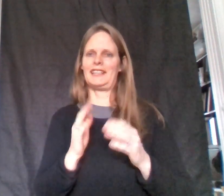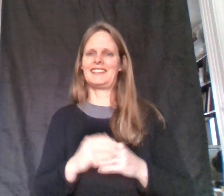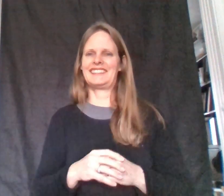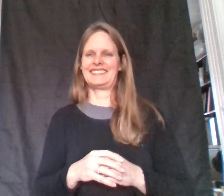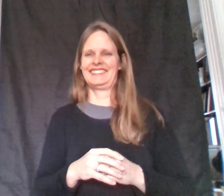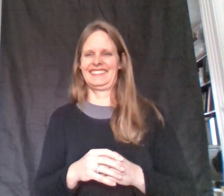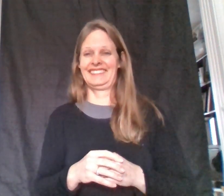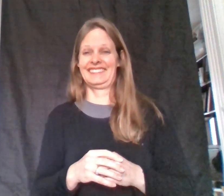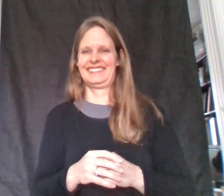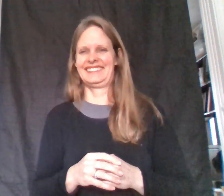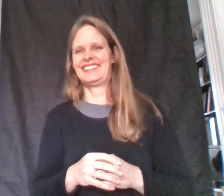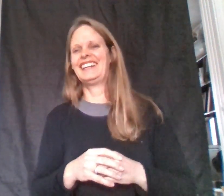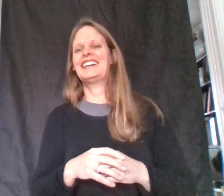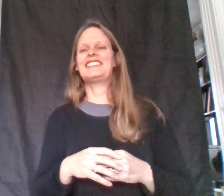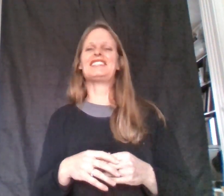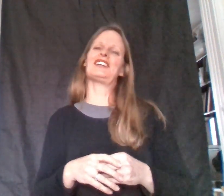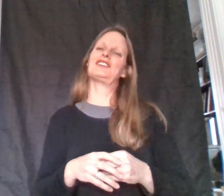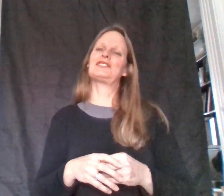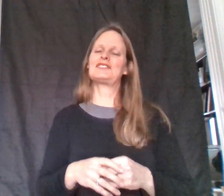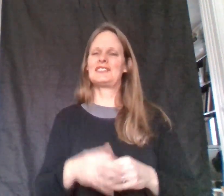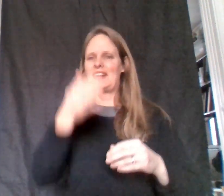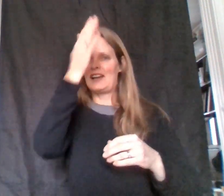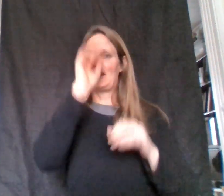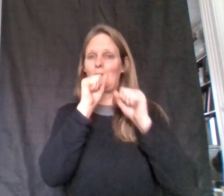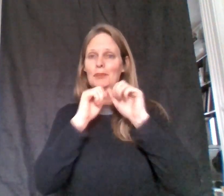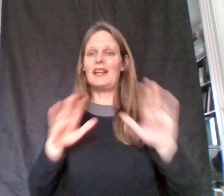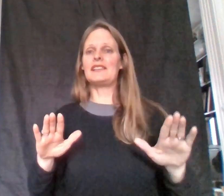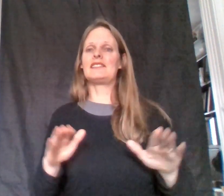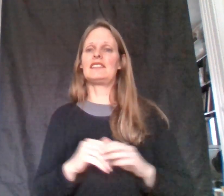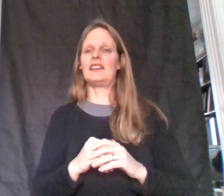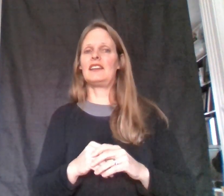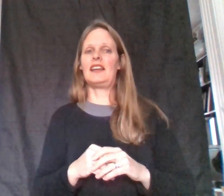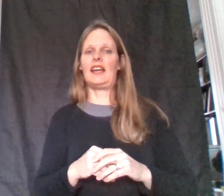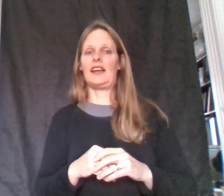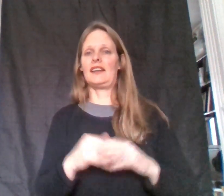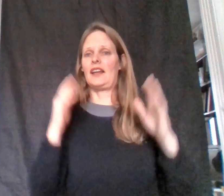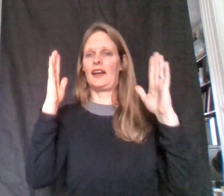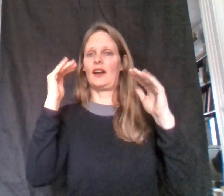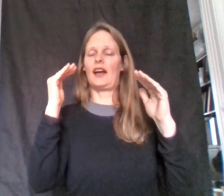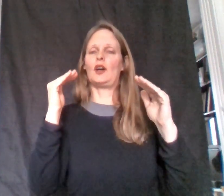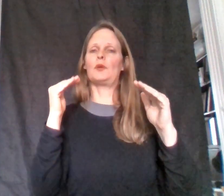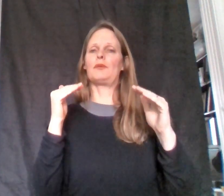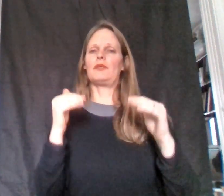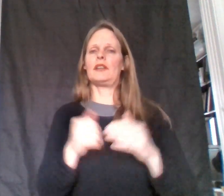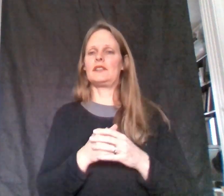So God bless and I hope that